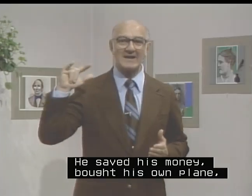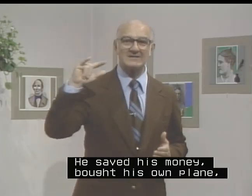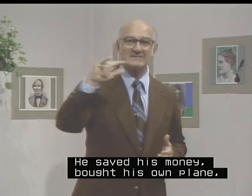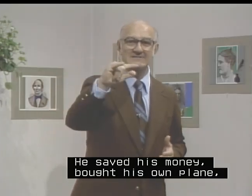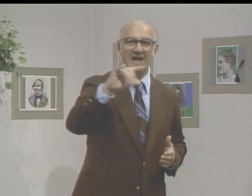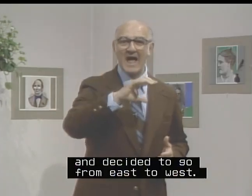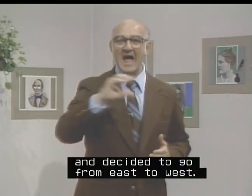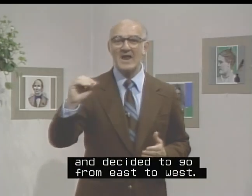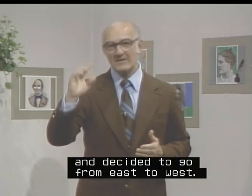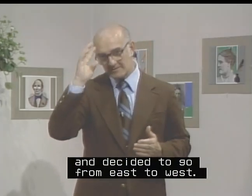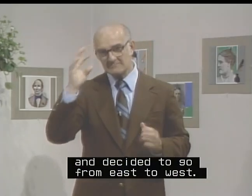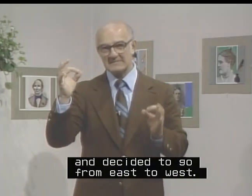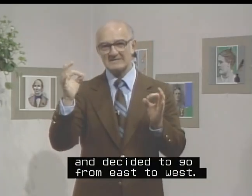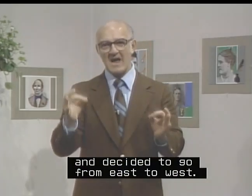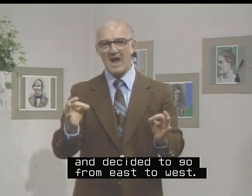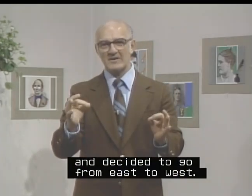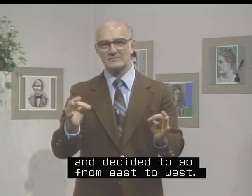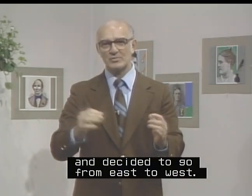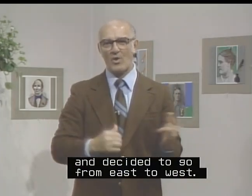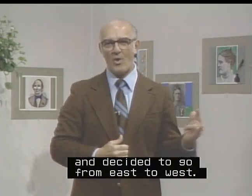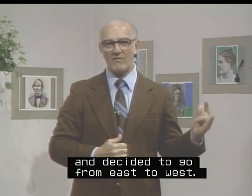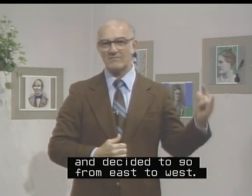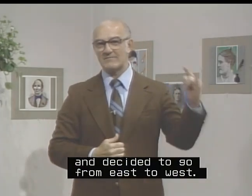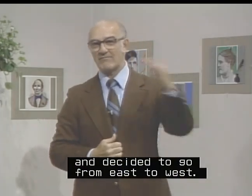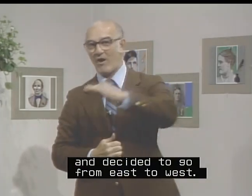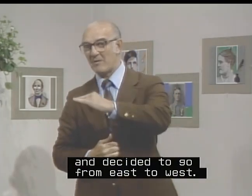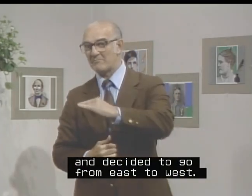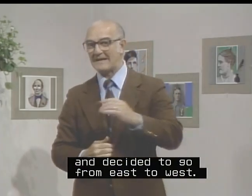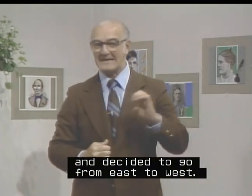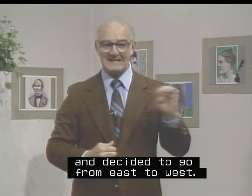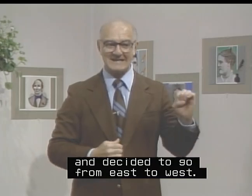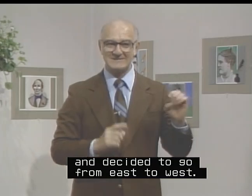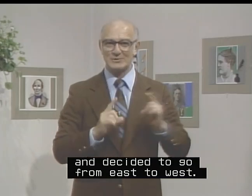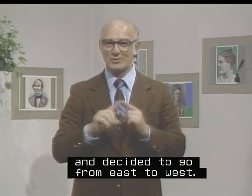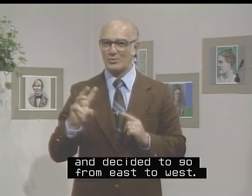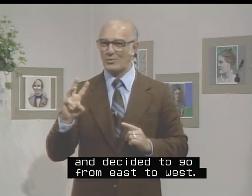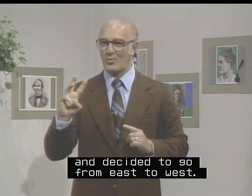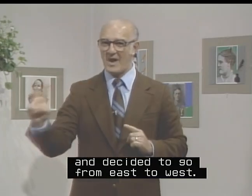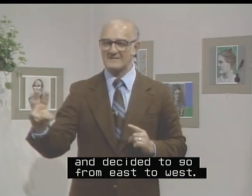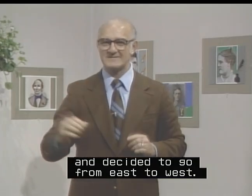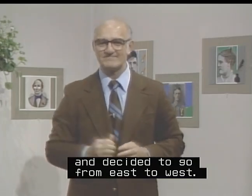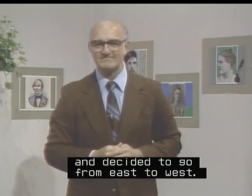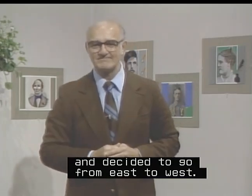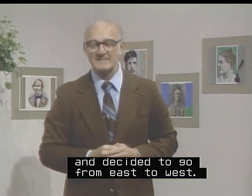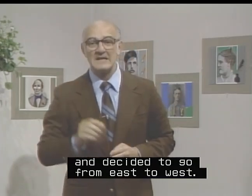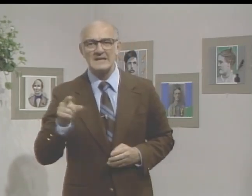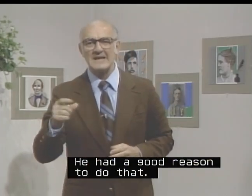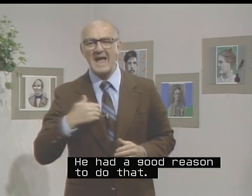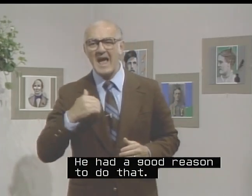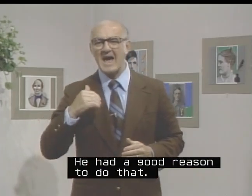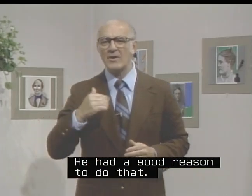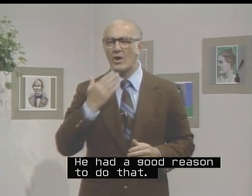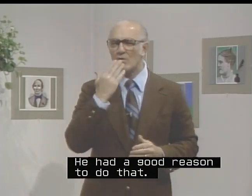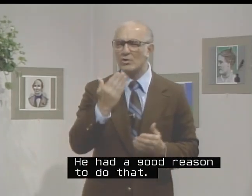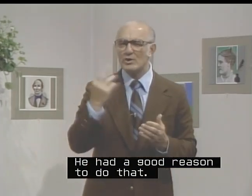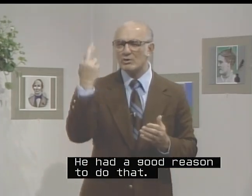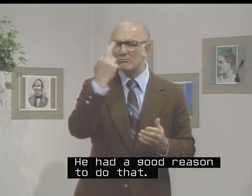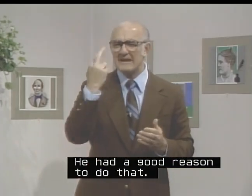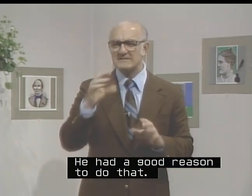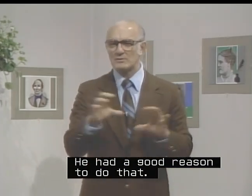and decided to go from east to west. He had good reason to